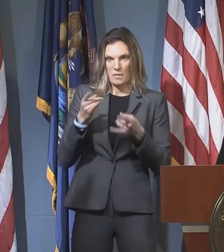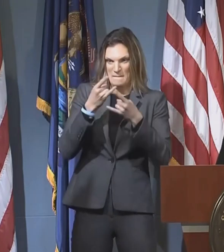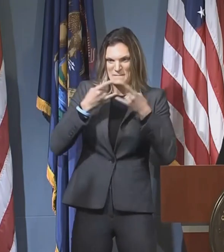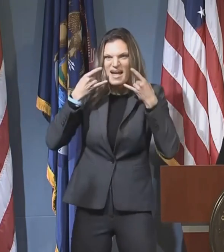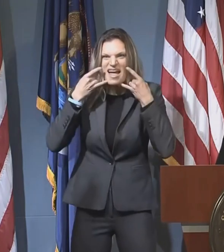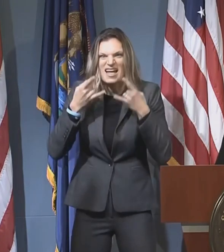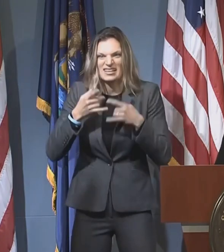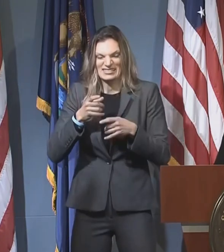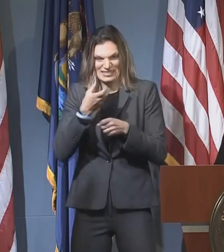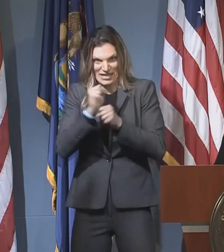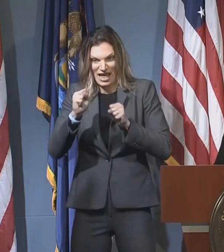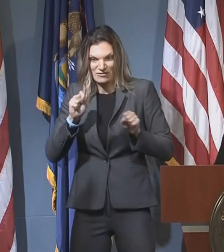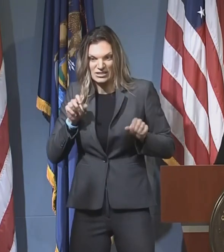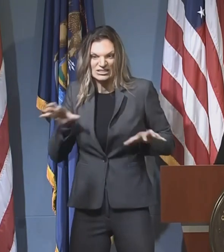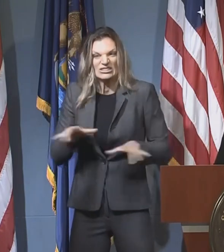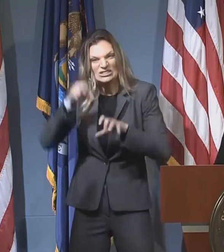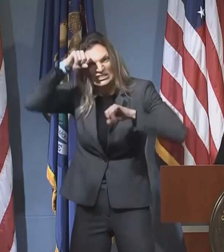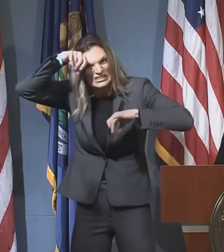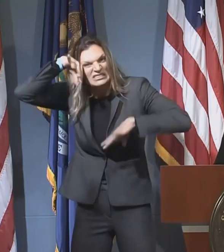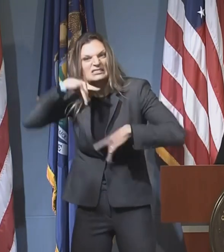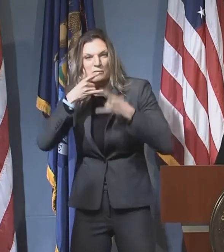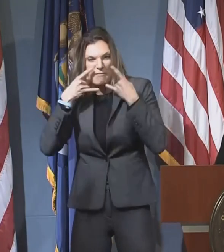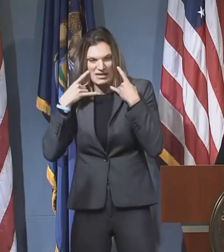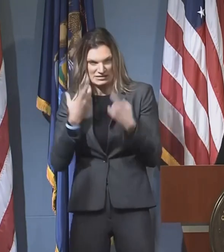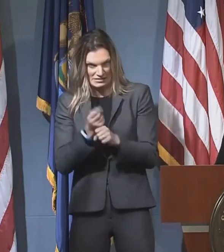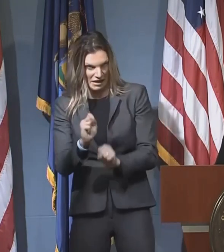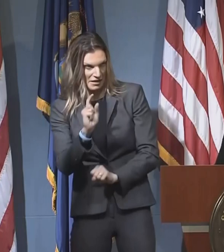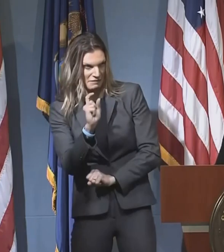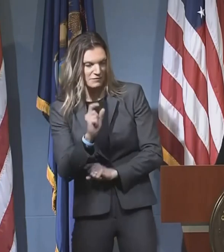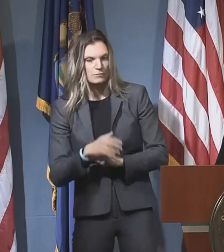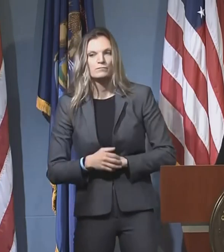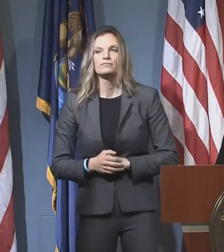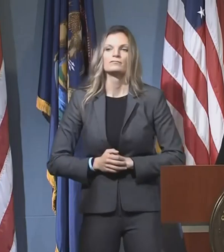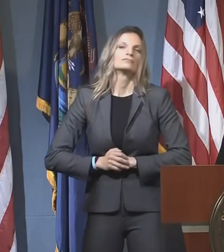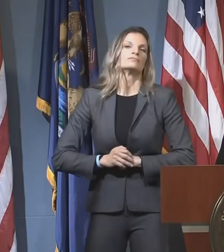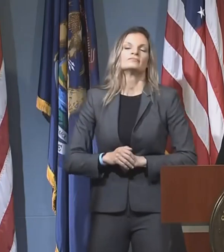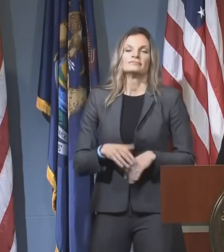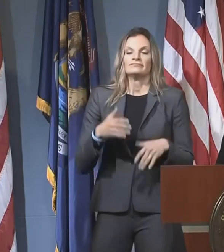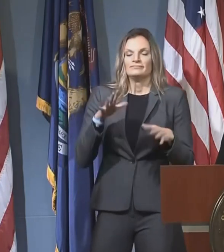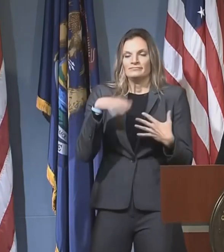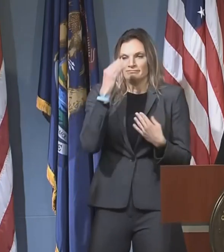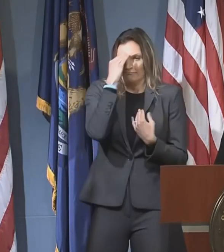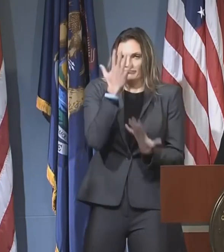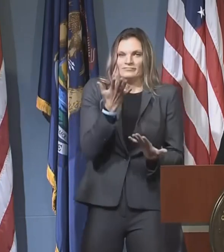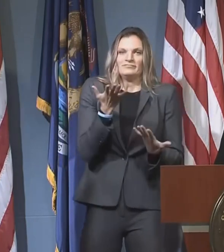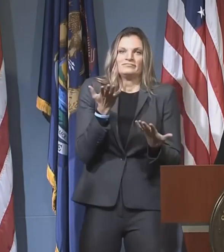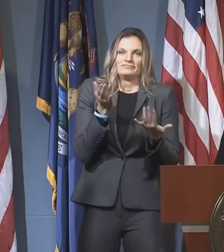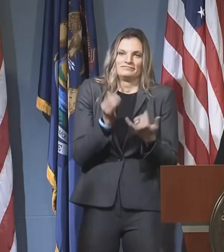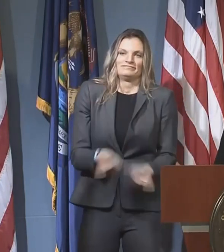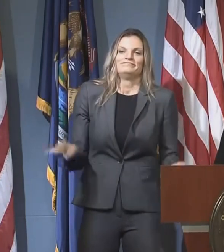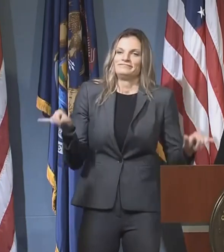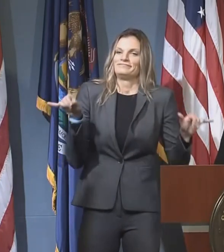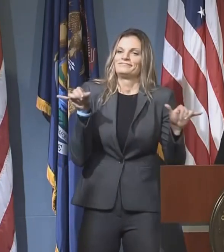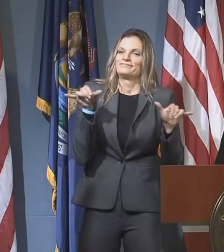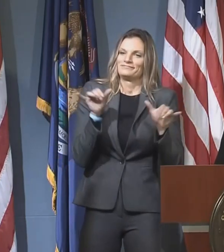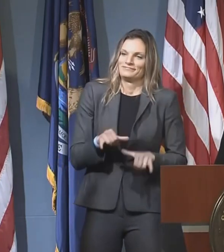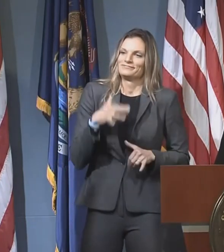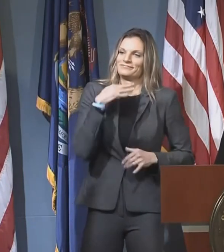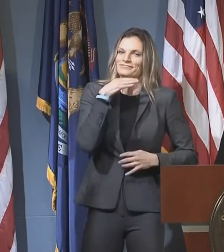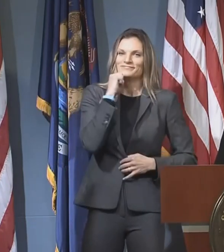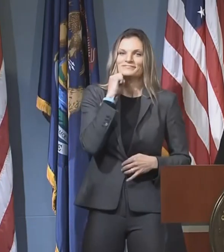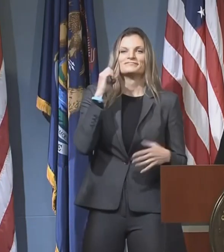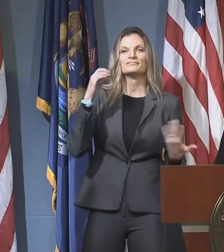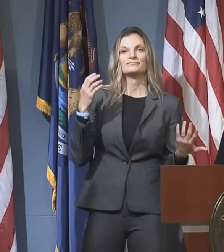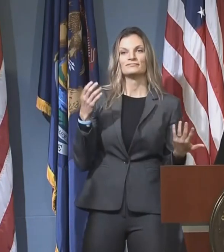wearing these masks? You know, we are seeing that this is becoming ubiquitous and it is happening. You know, we know that there are women